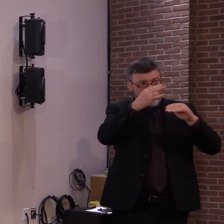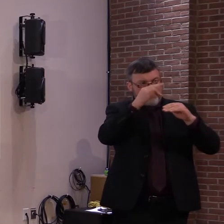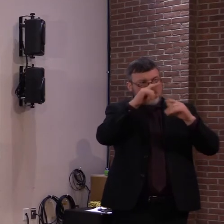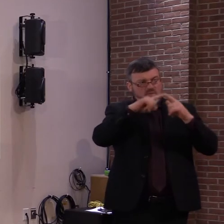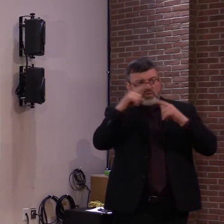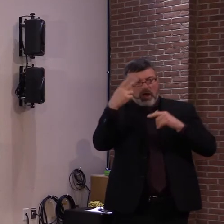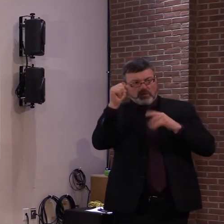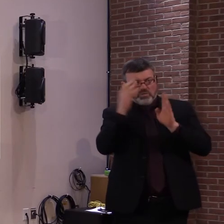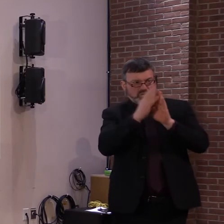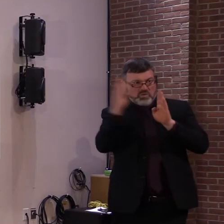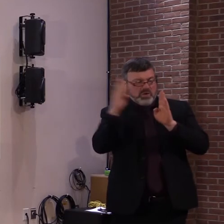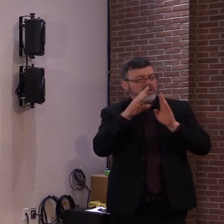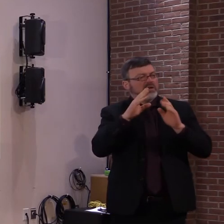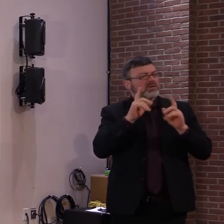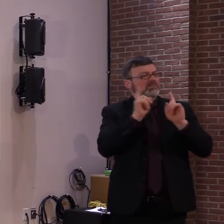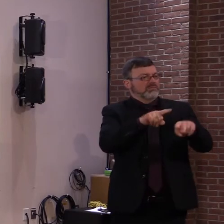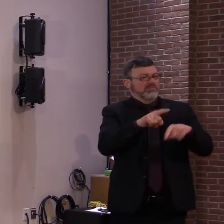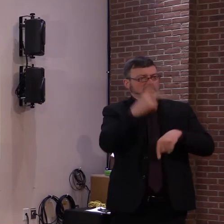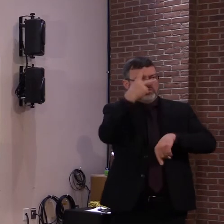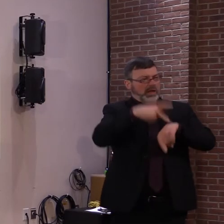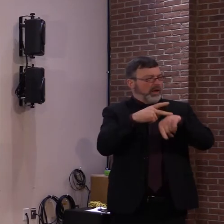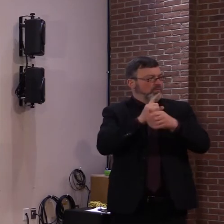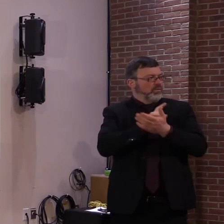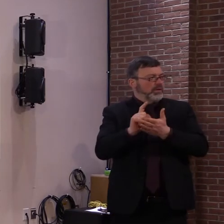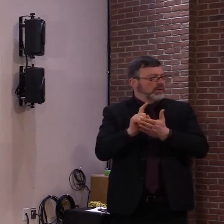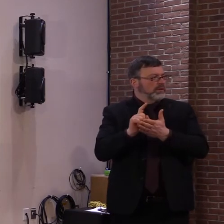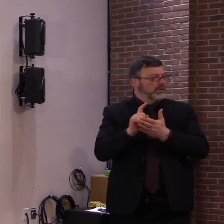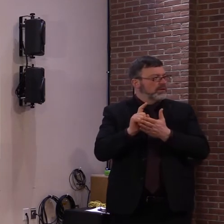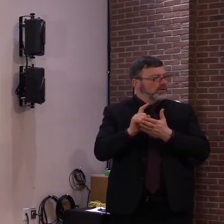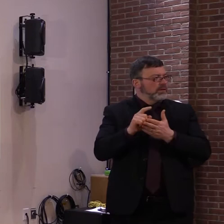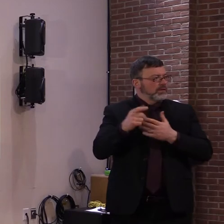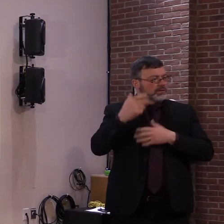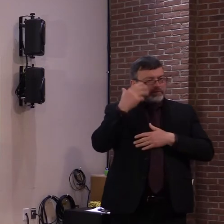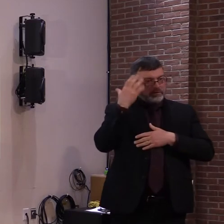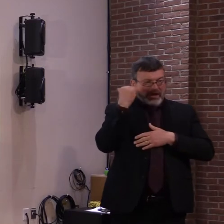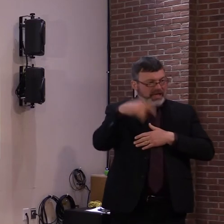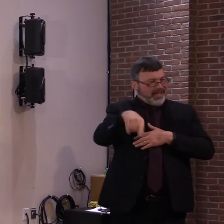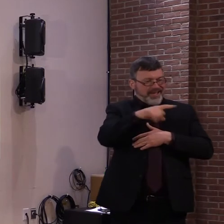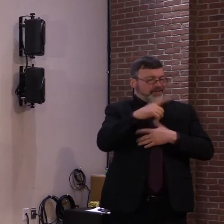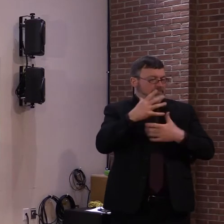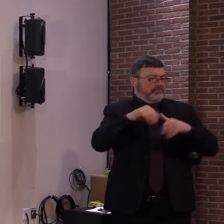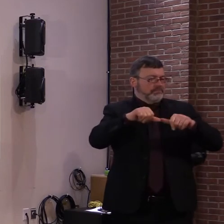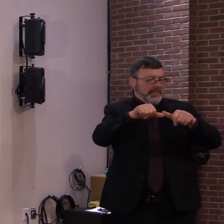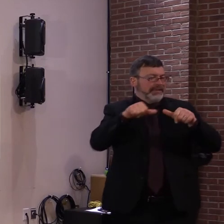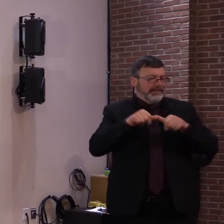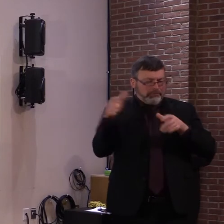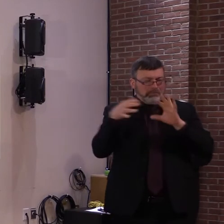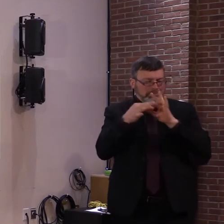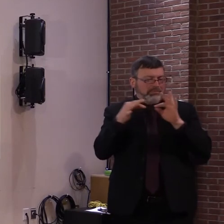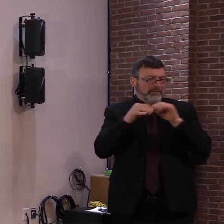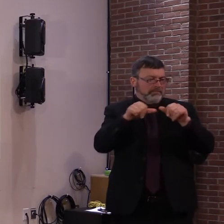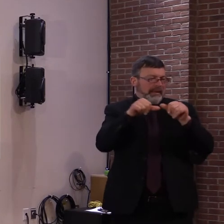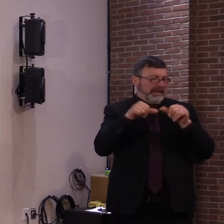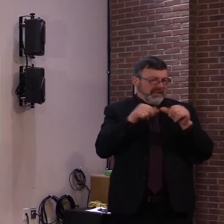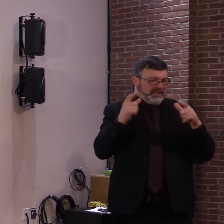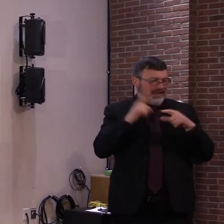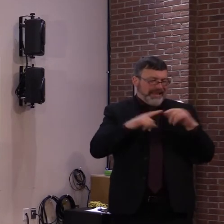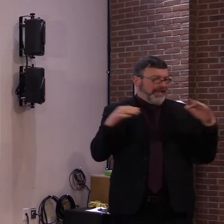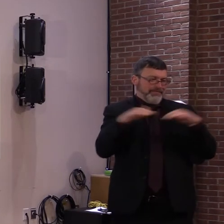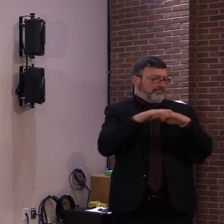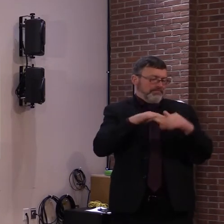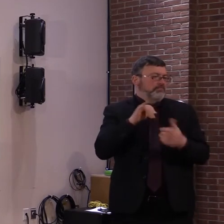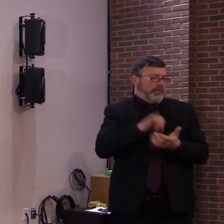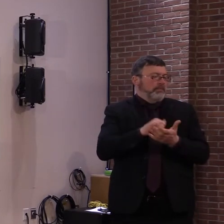space available doesn't allow for them to have everybody there at the same time. Um, people were pretty excited to hear about the goal to try to get